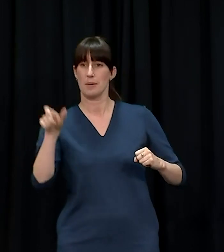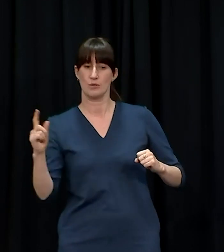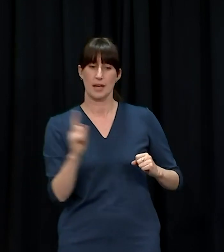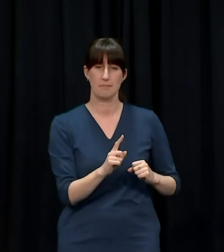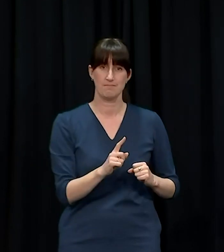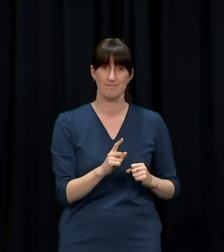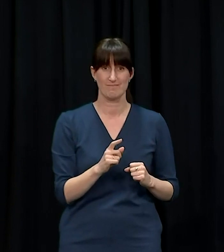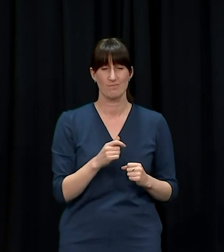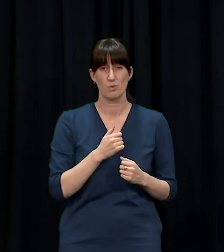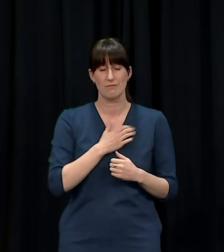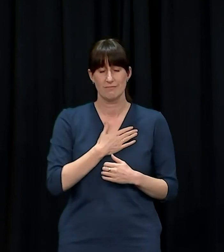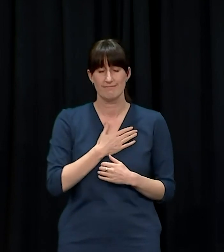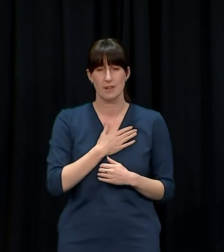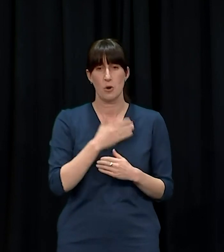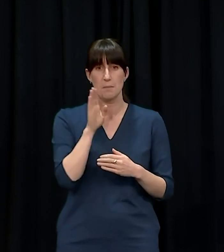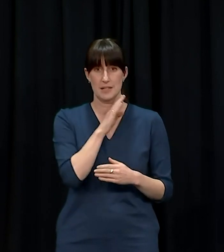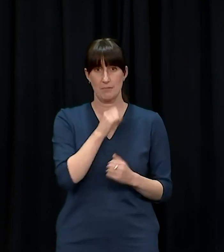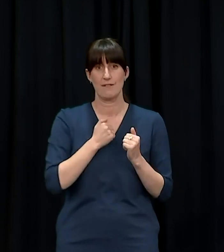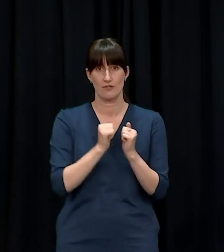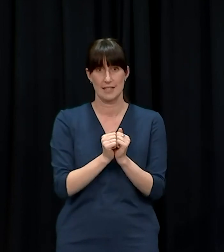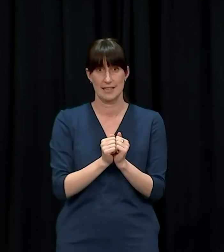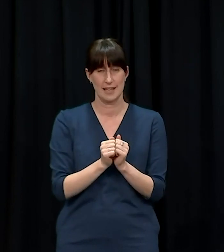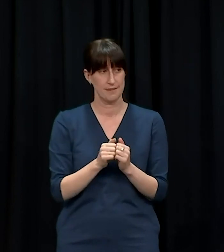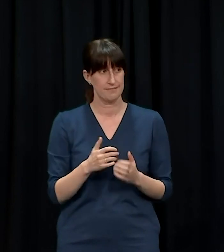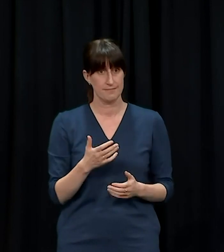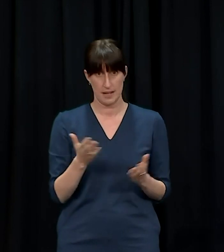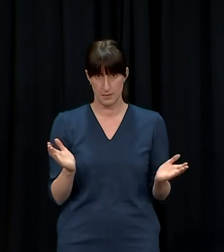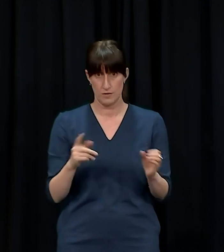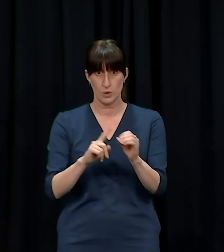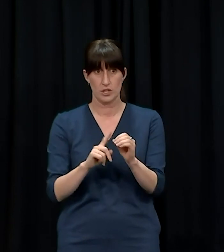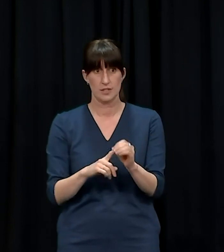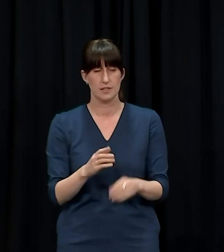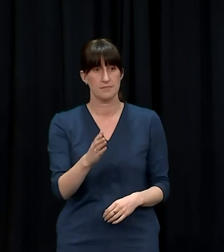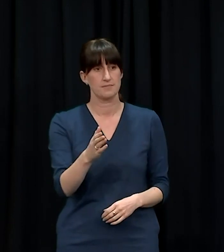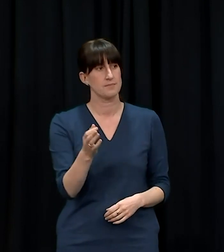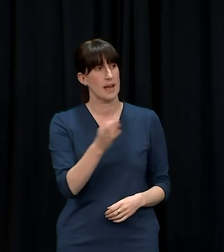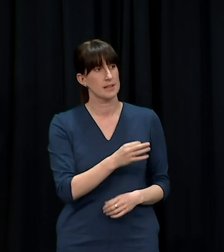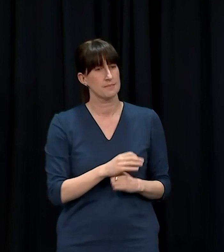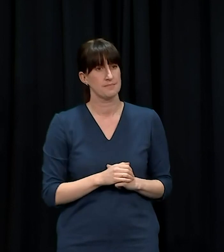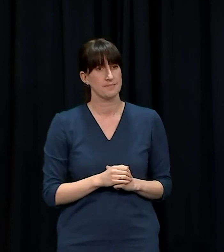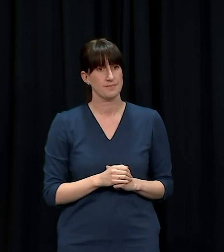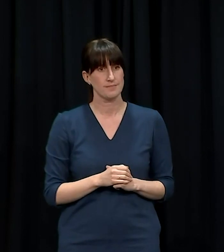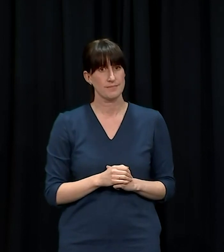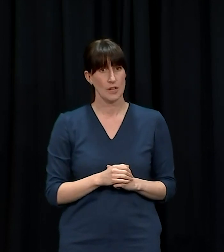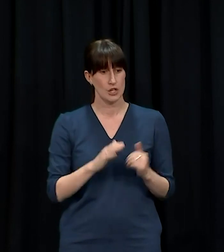friend greatly. Any questions? How much has been inspiration for Michael to do?